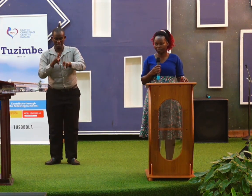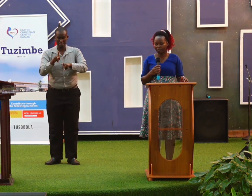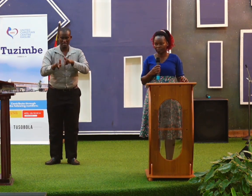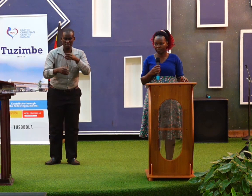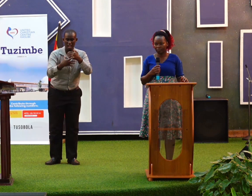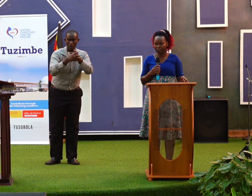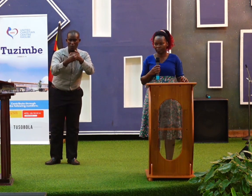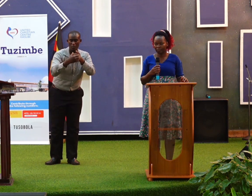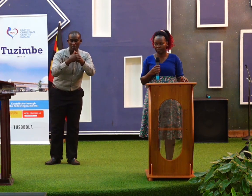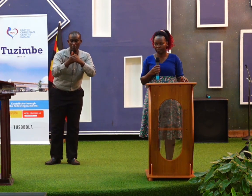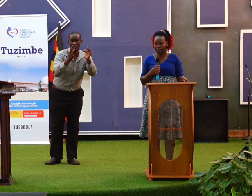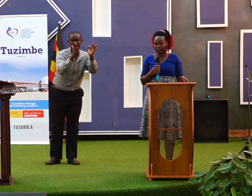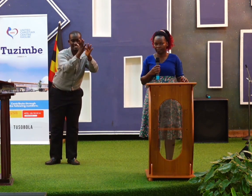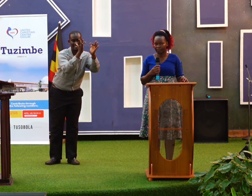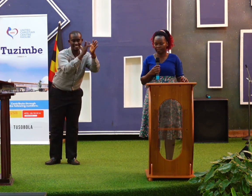Why?